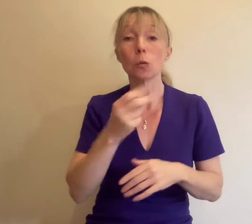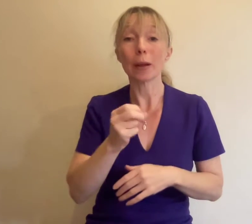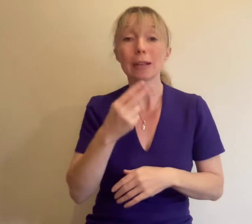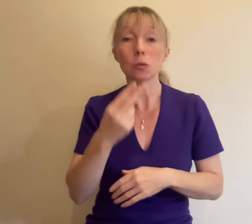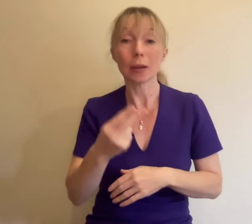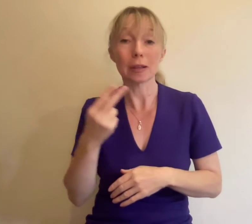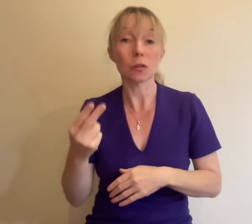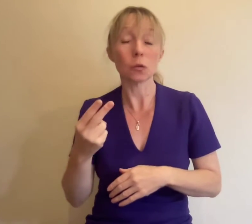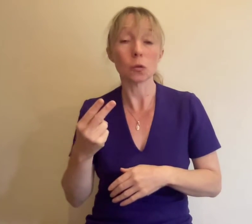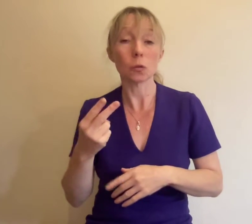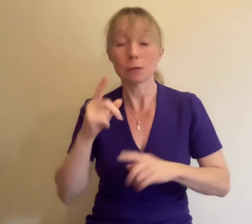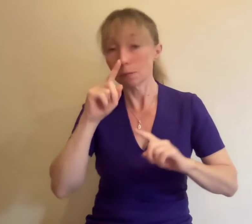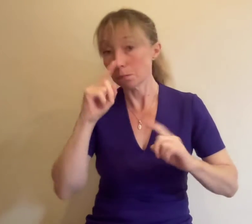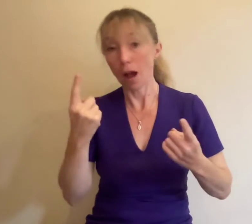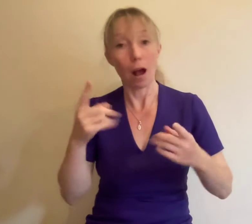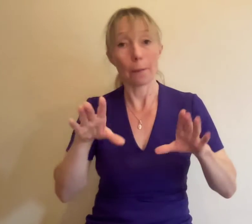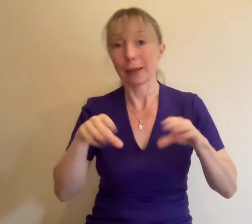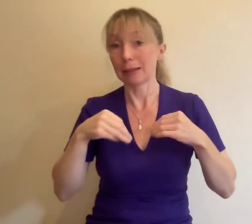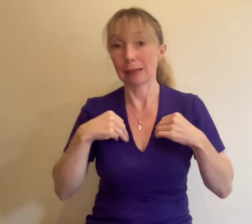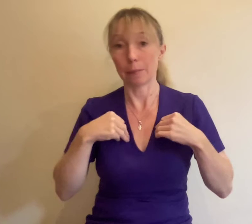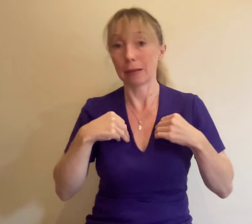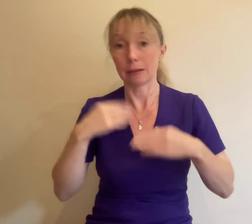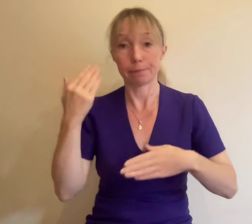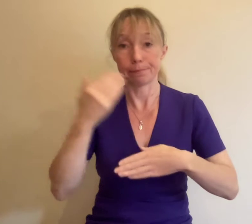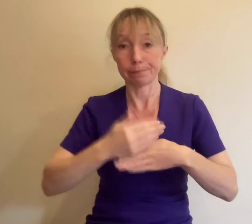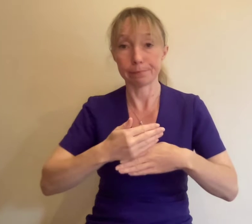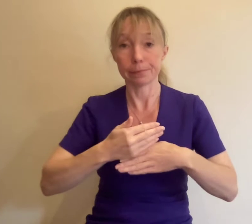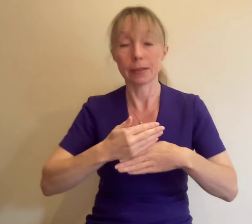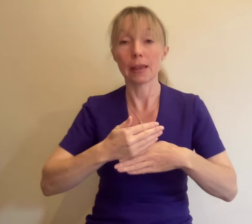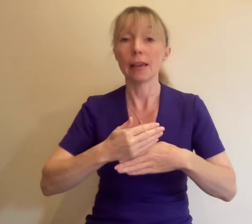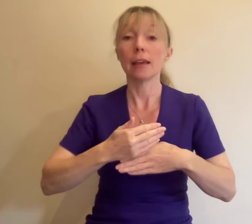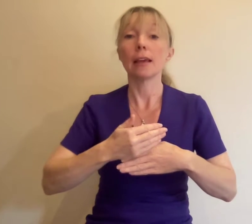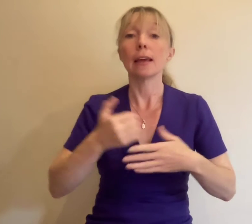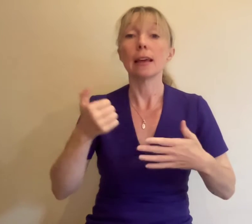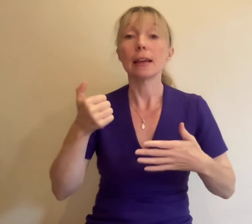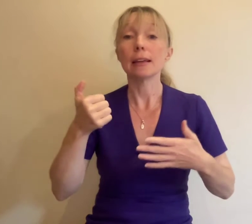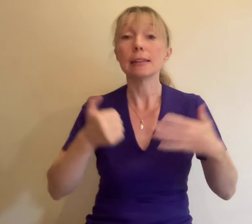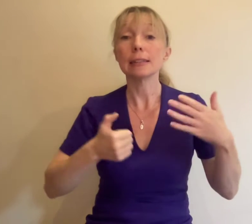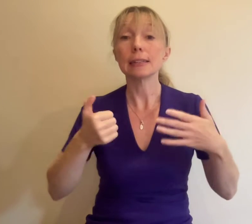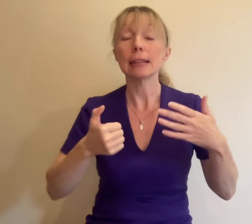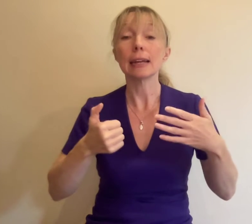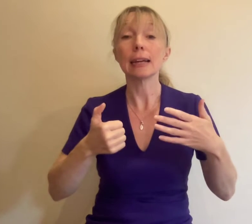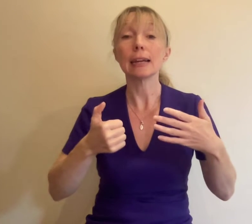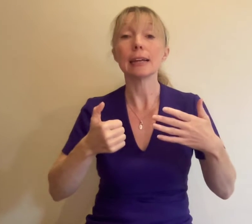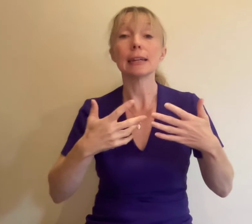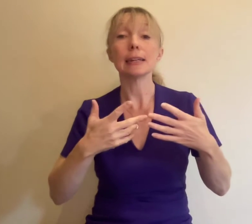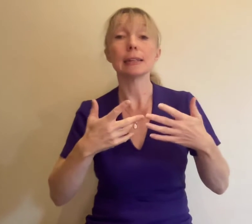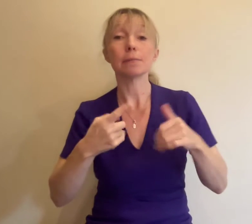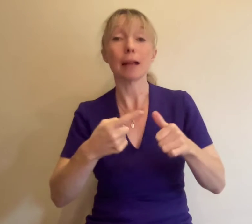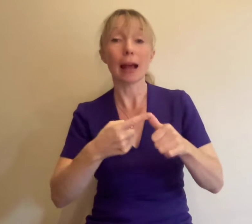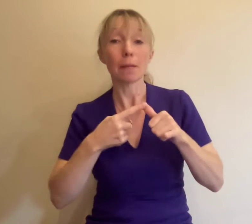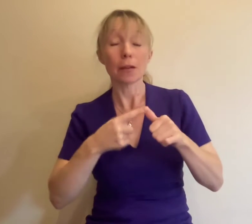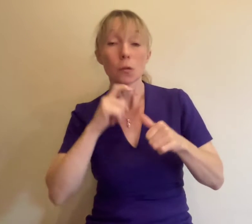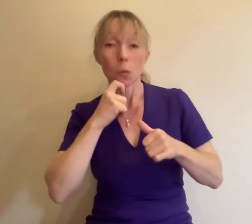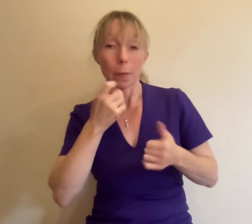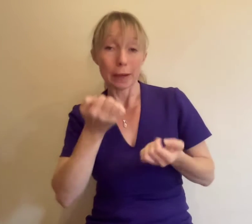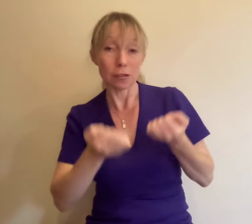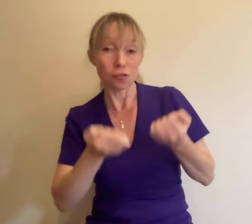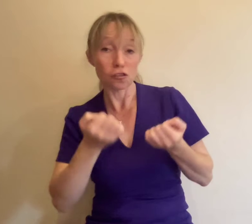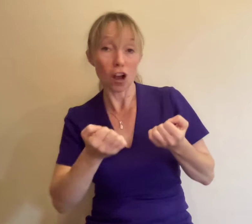be accepted 16. Entries will be judged anonymously 16. that effect,